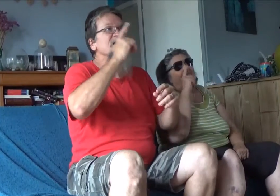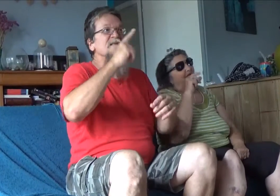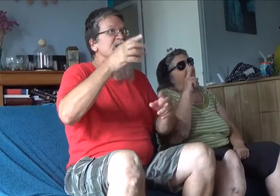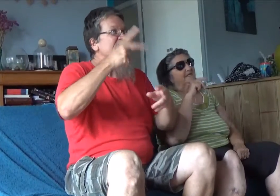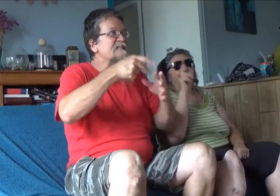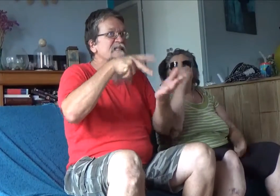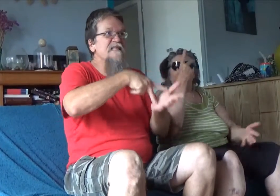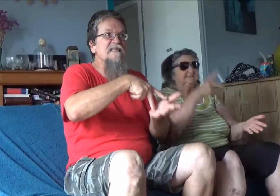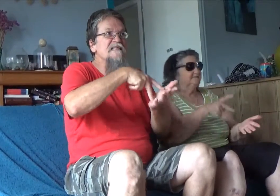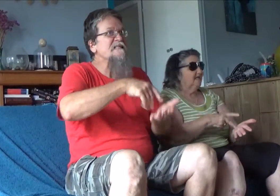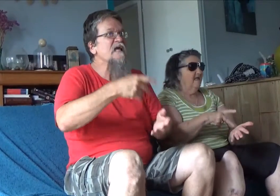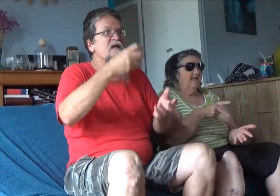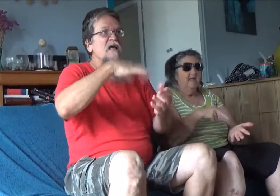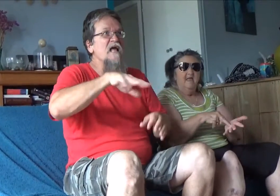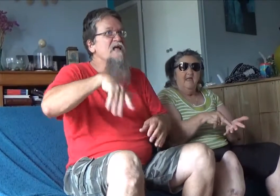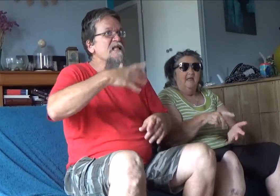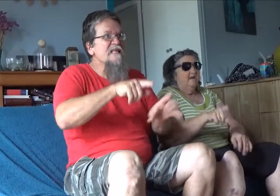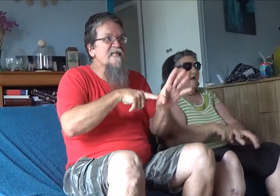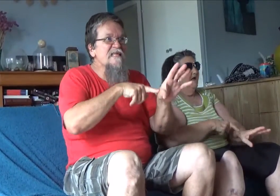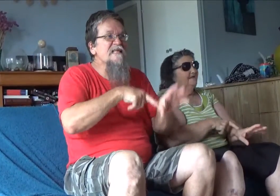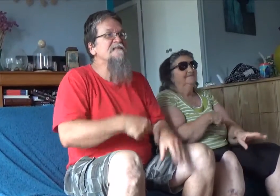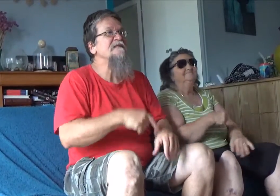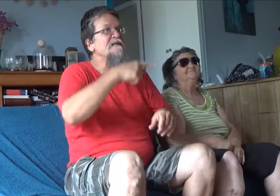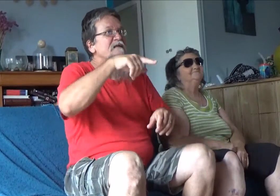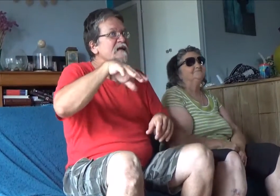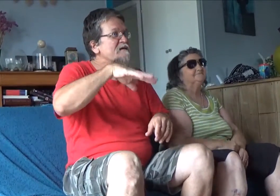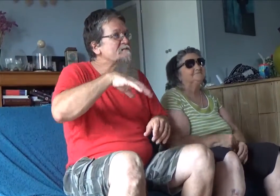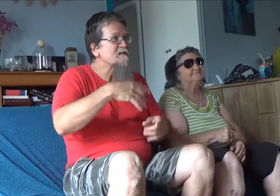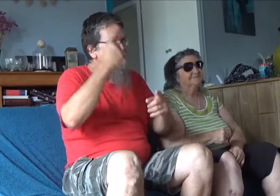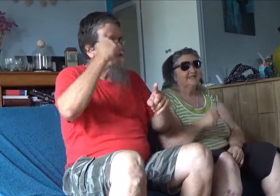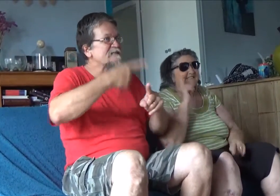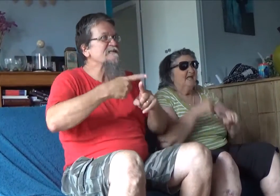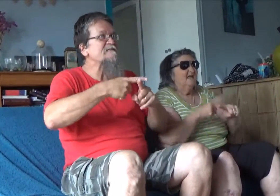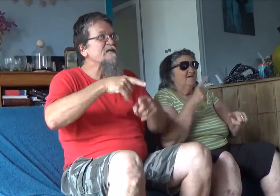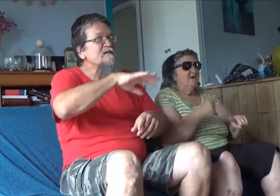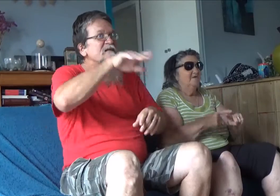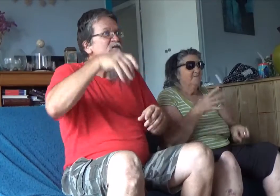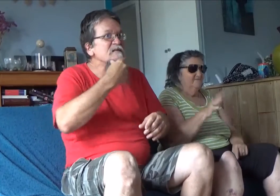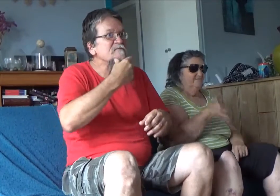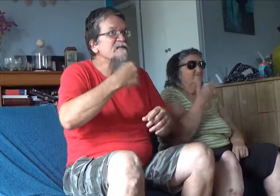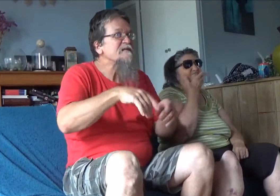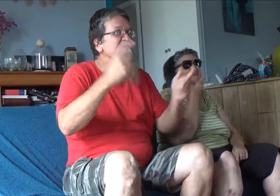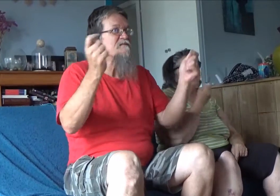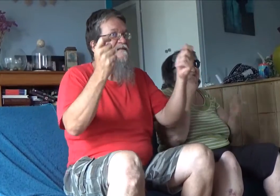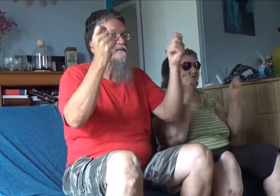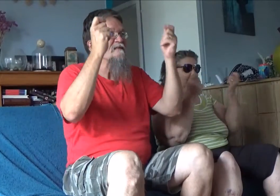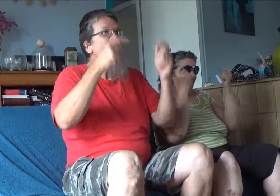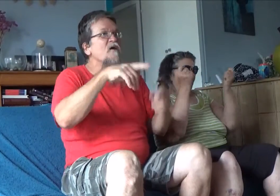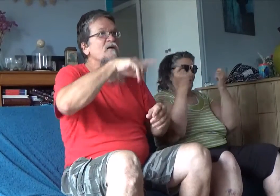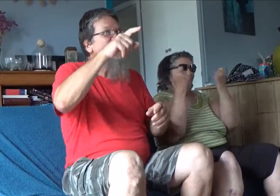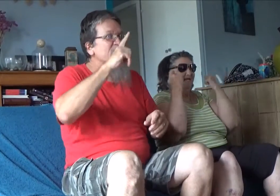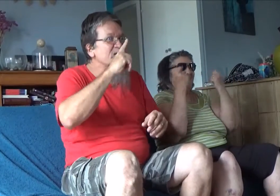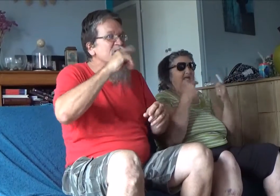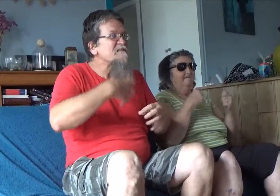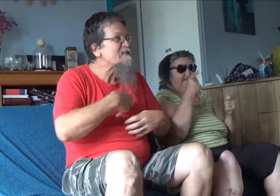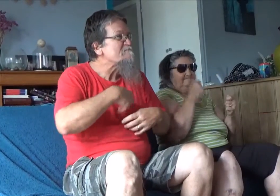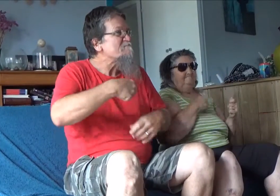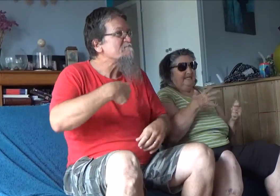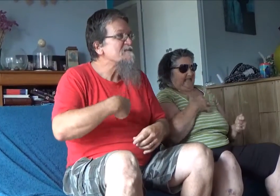people You can't stand all year I'm growing tired of all this Christmas cheer You people scare